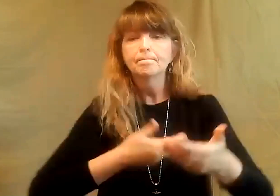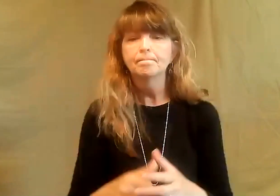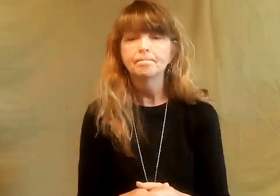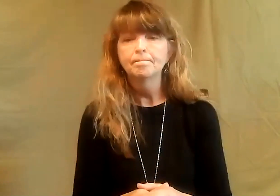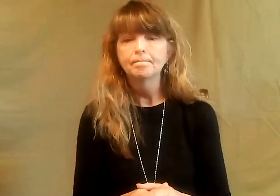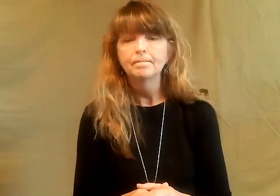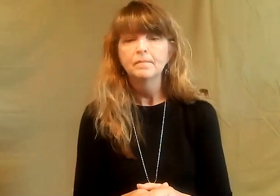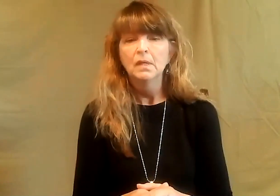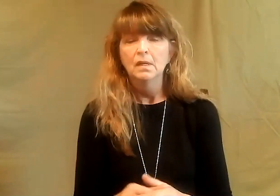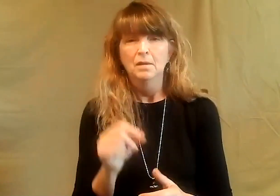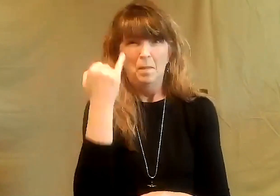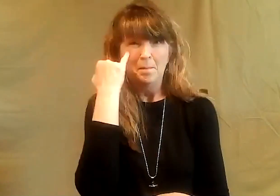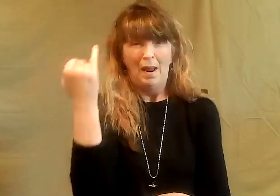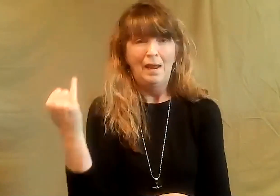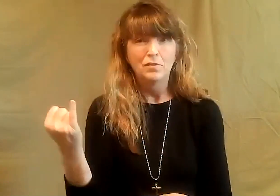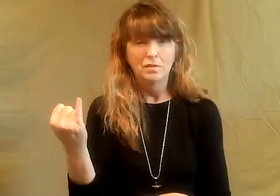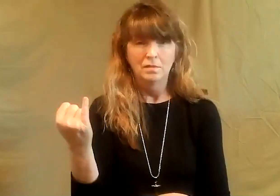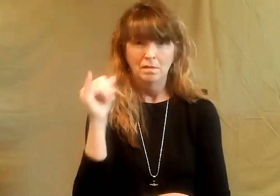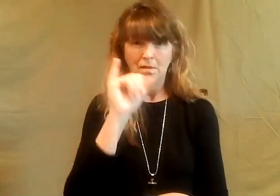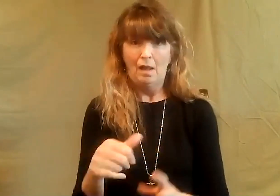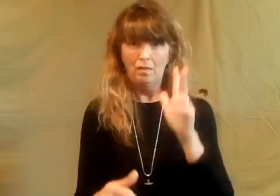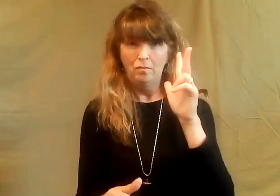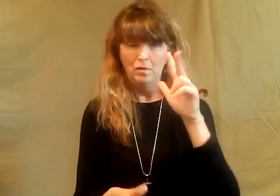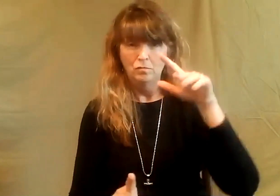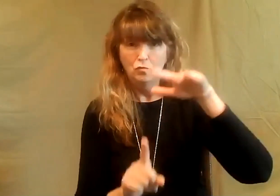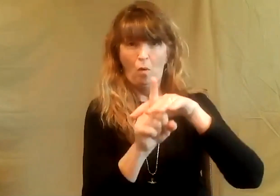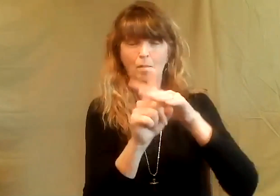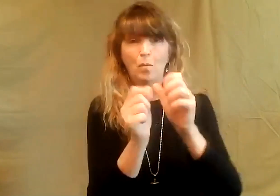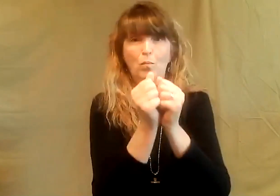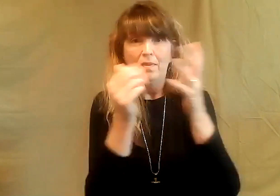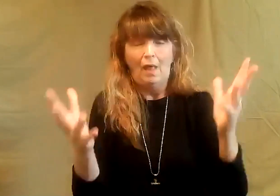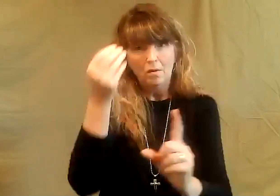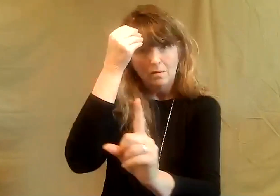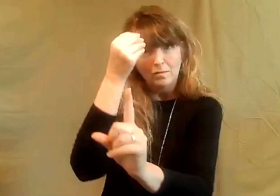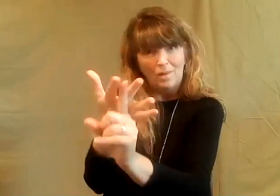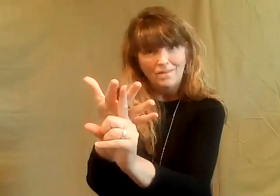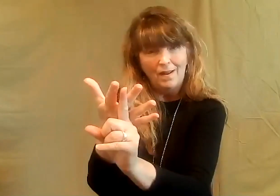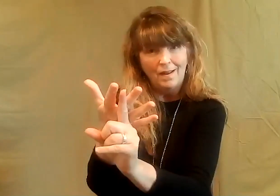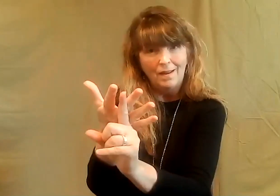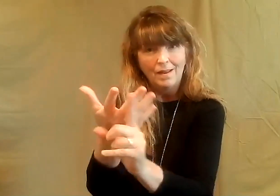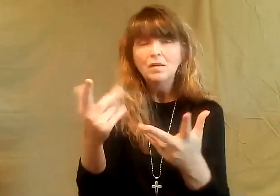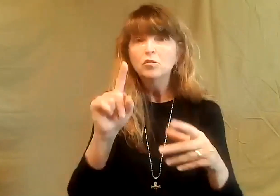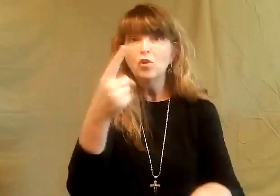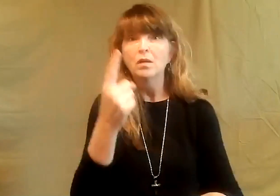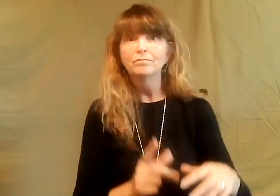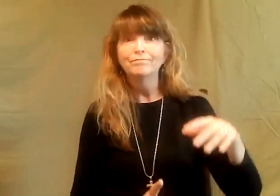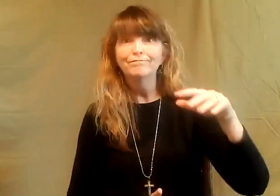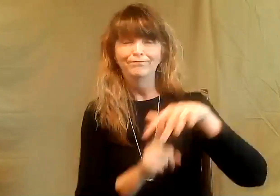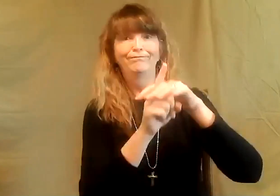places to sleep and just being a welcoming people can you imagine if those three folks showed up without warning